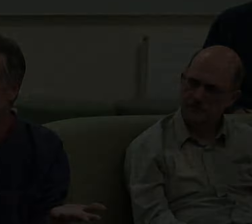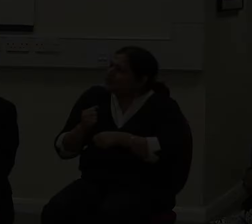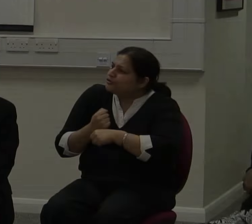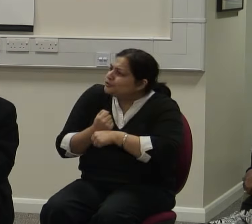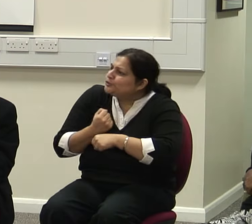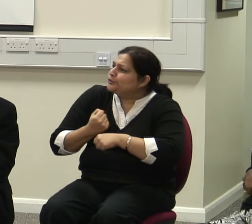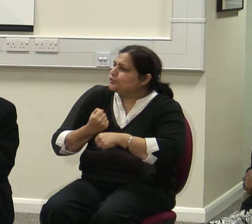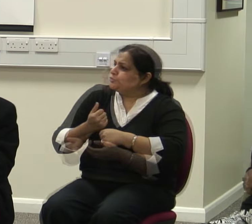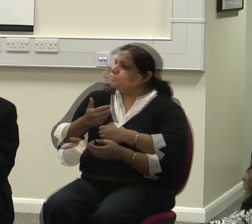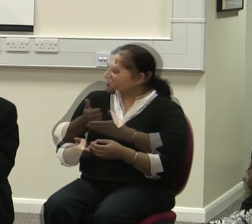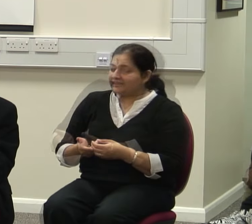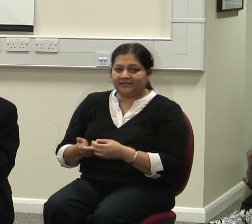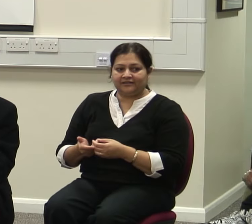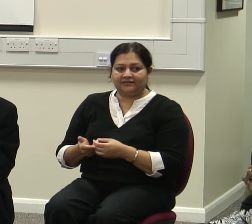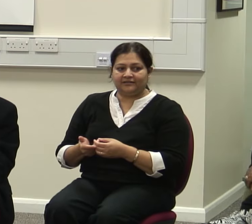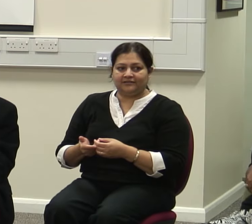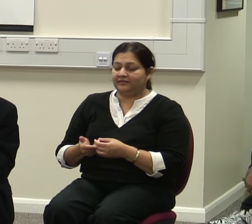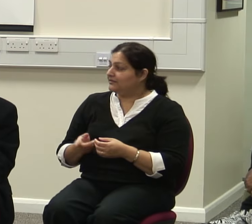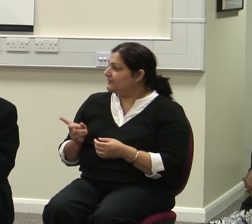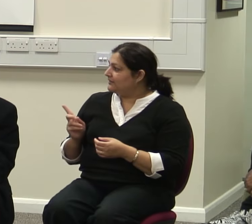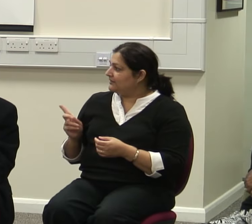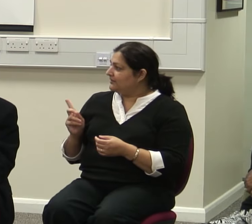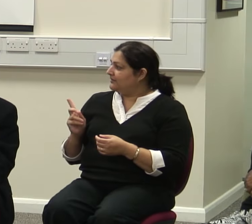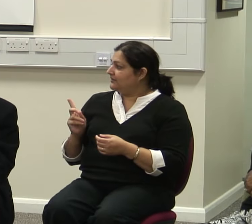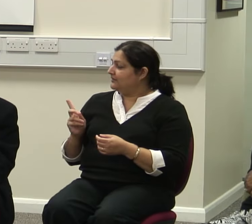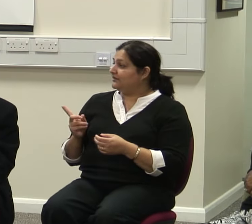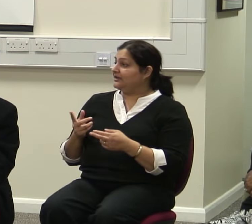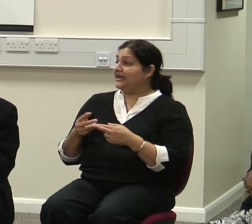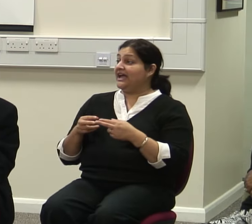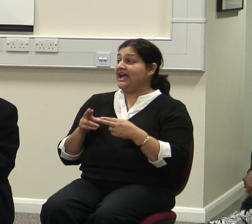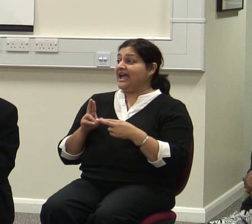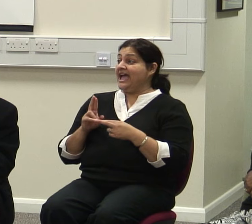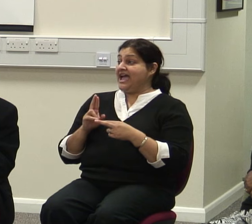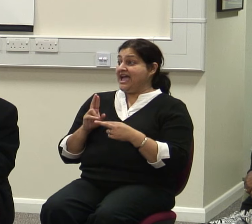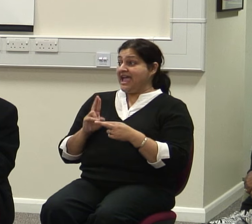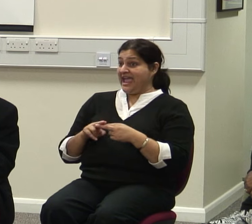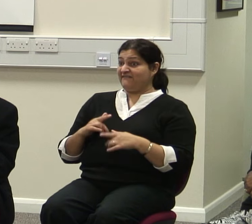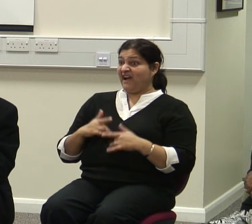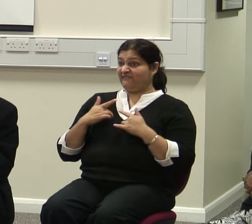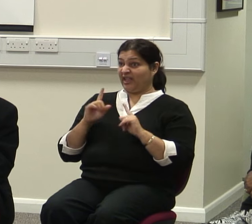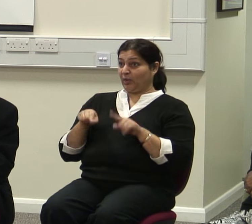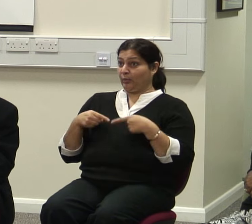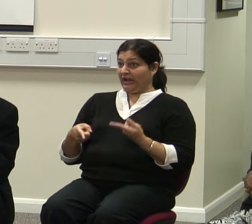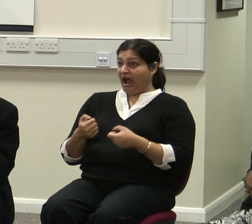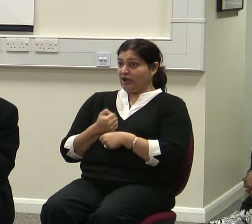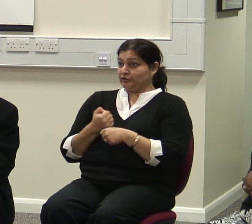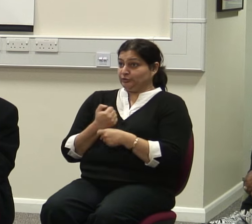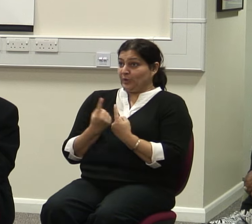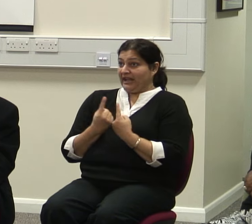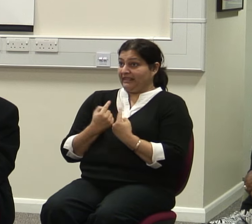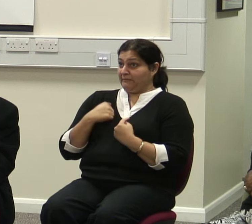Thank you very much. Thank Well if I didn't think there was anything to be done I would have changed my life course